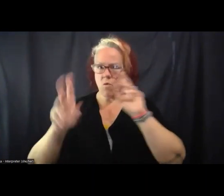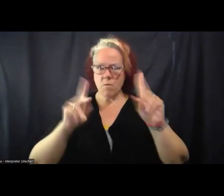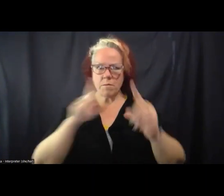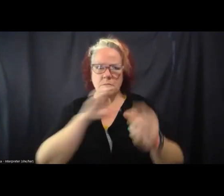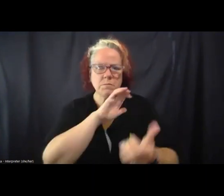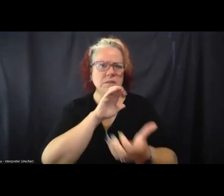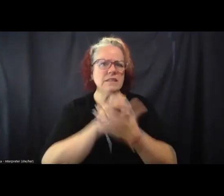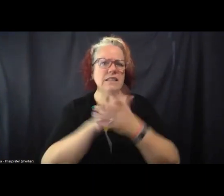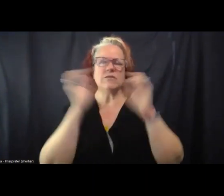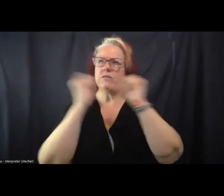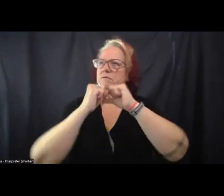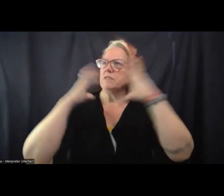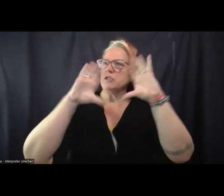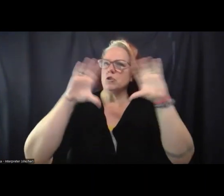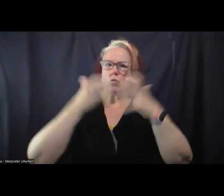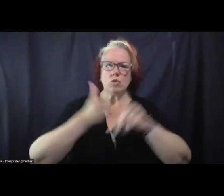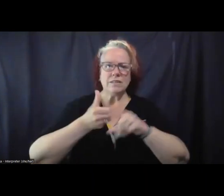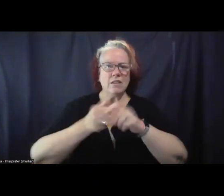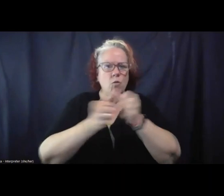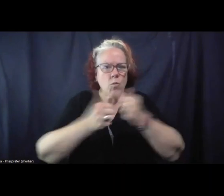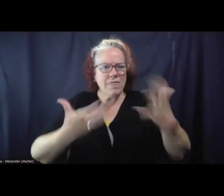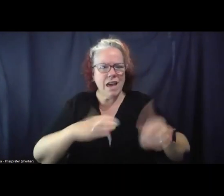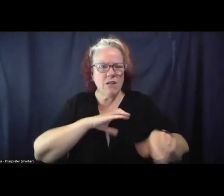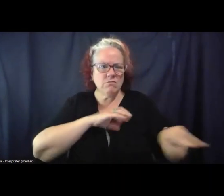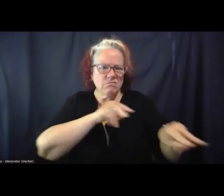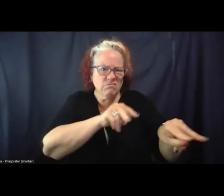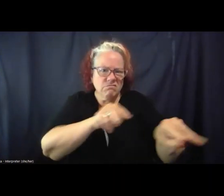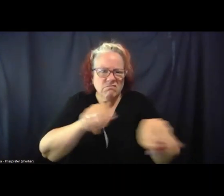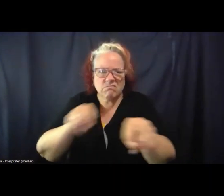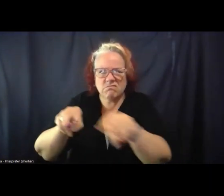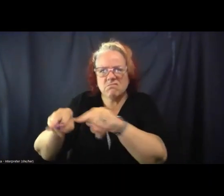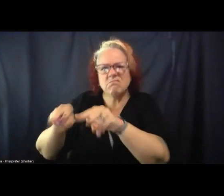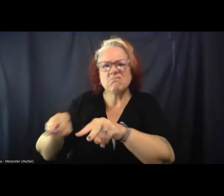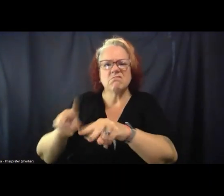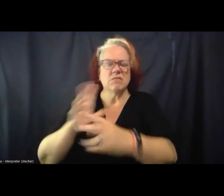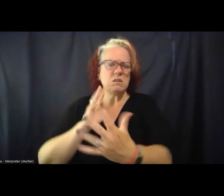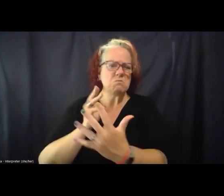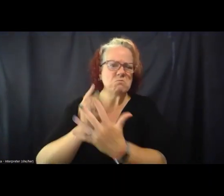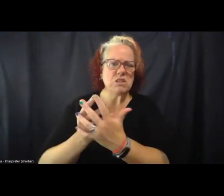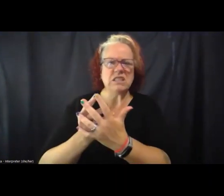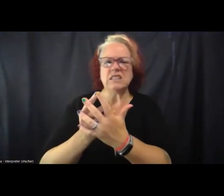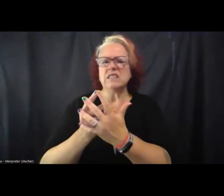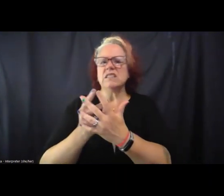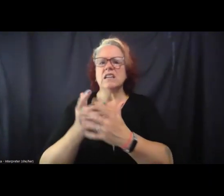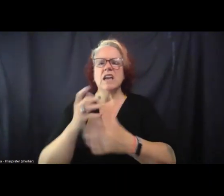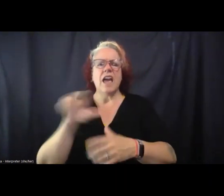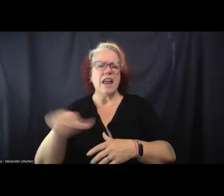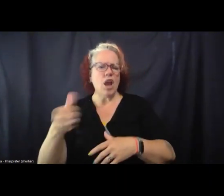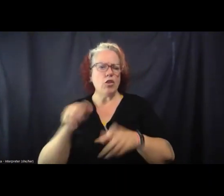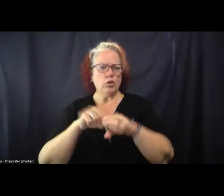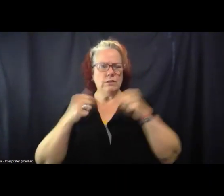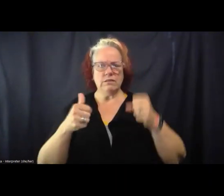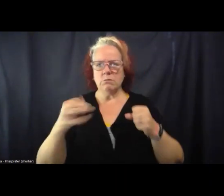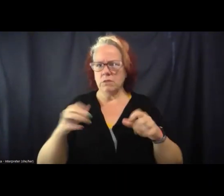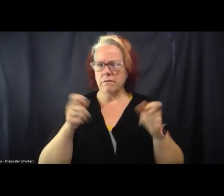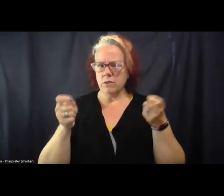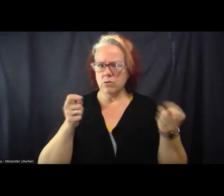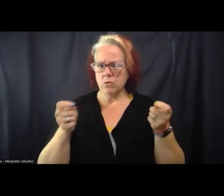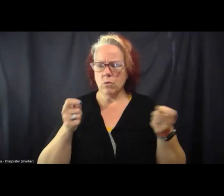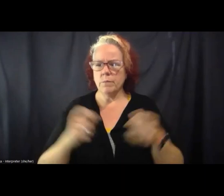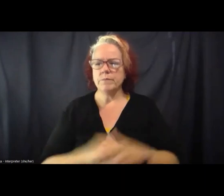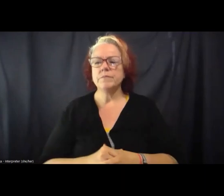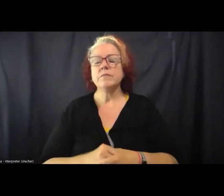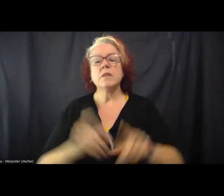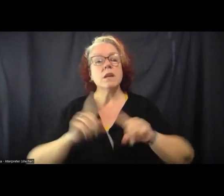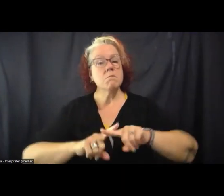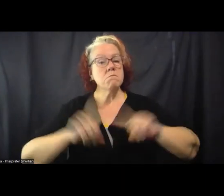a world without policing, imprisonment, surveillance, and other systems of control. Yet, with